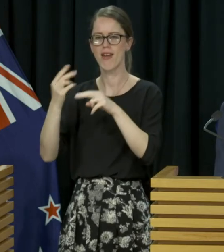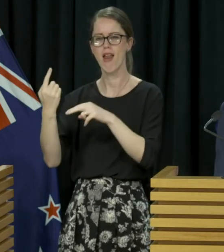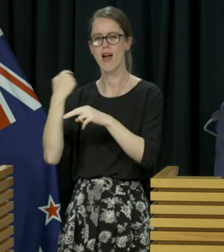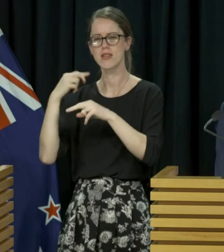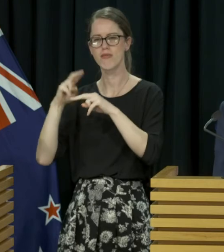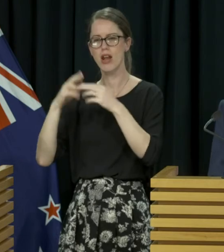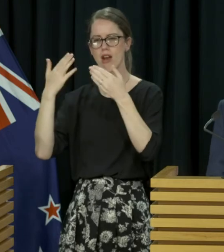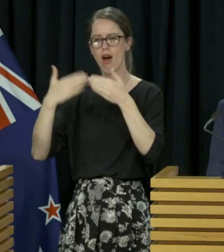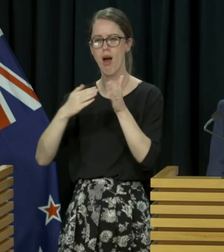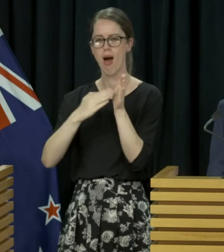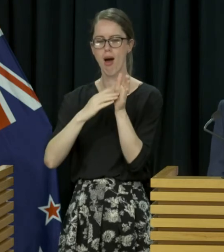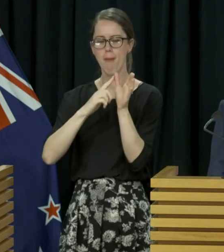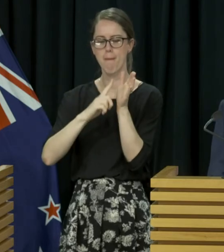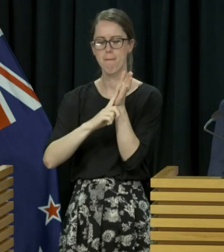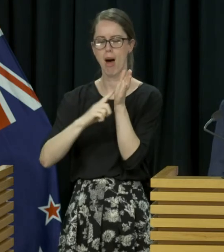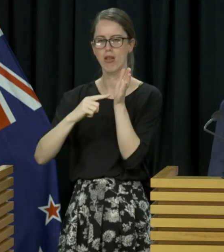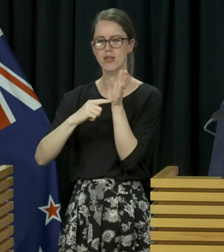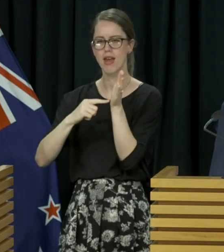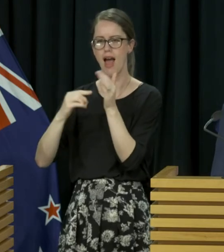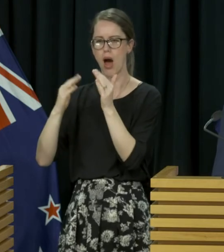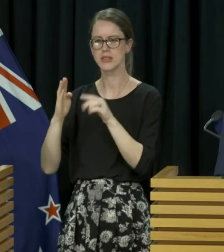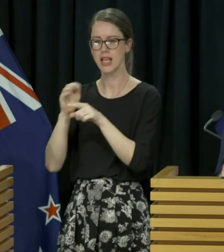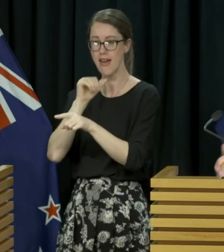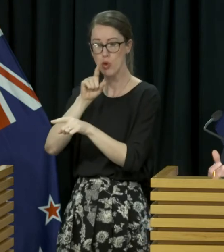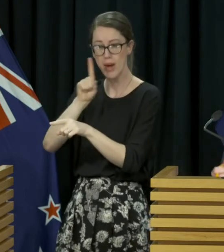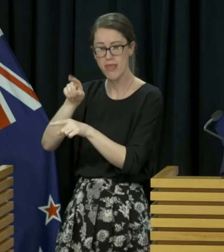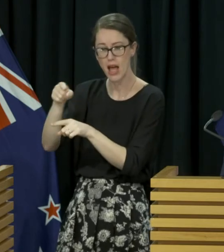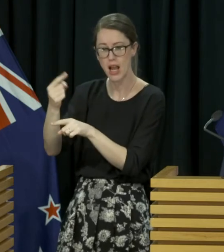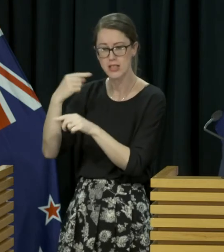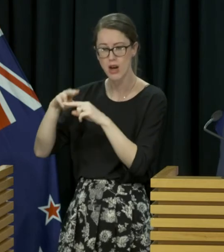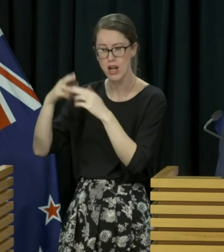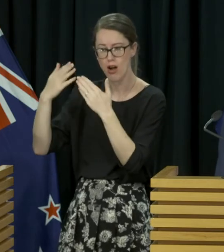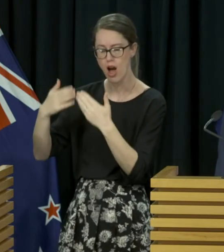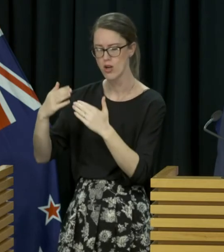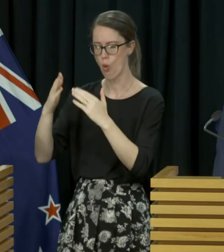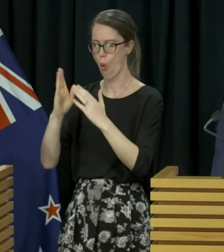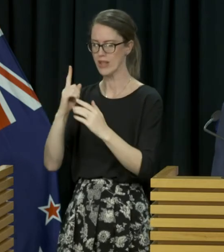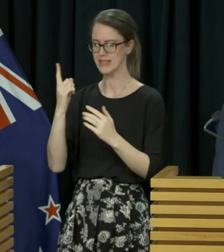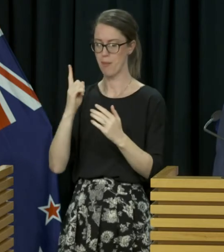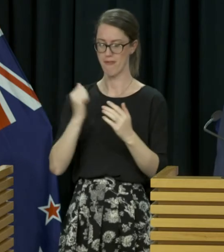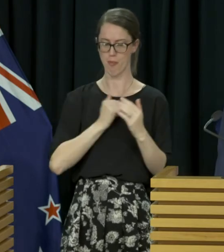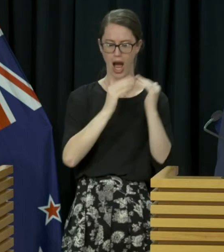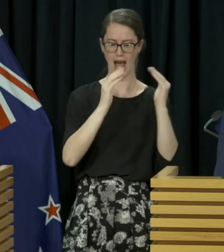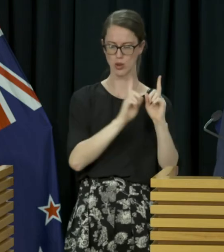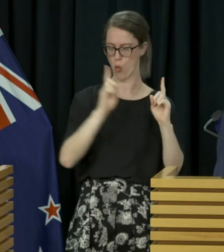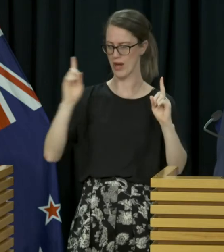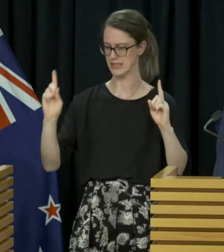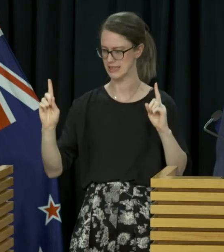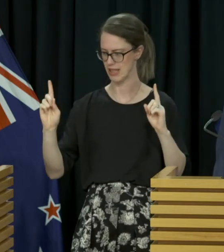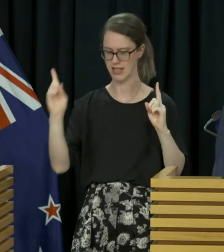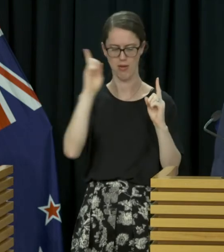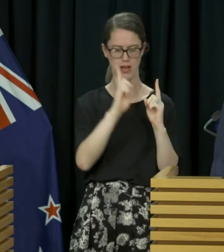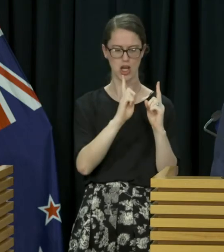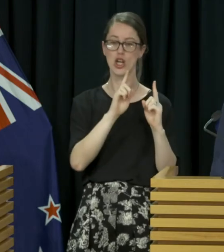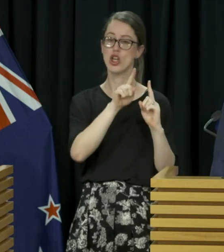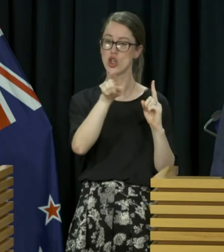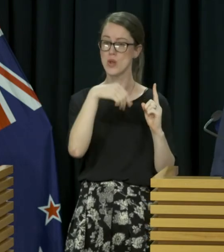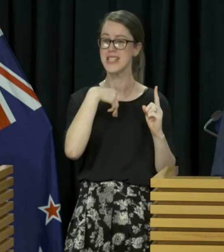you haven't already or if you are a member of a household of someone who was there please isolate and be tested.